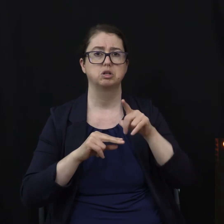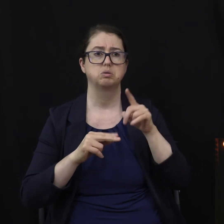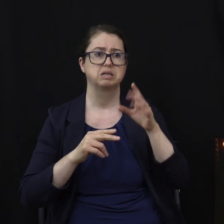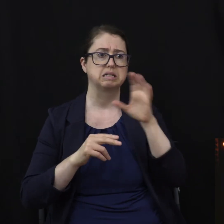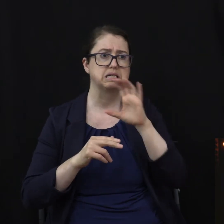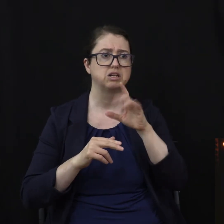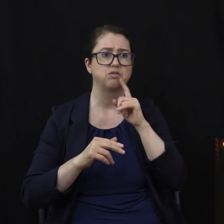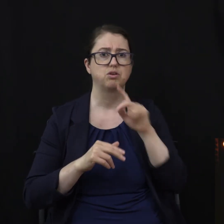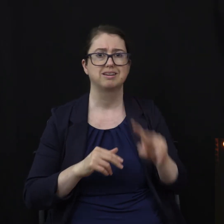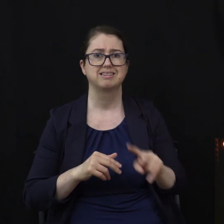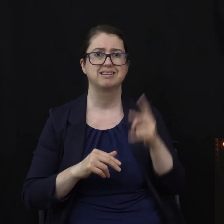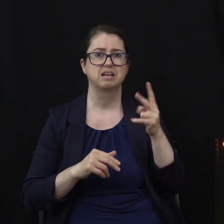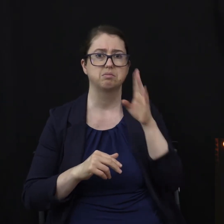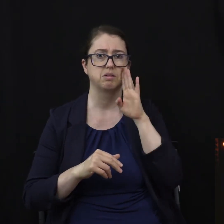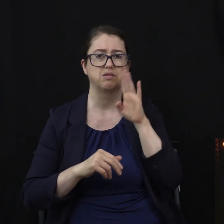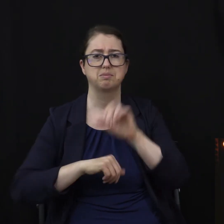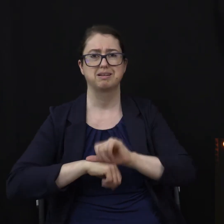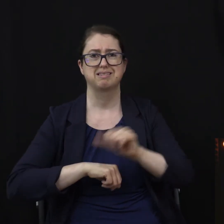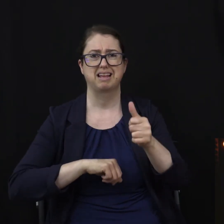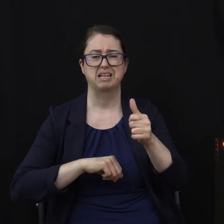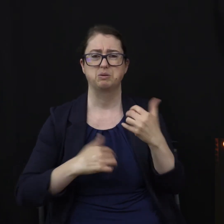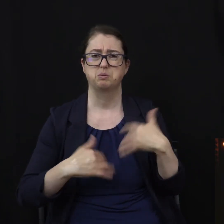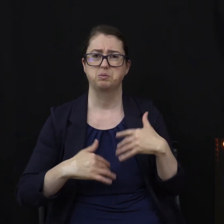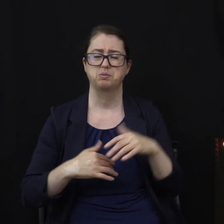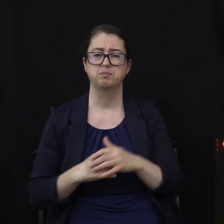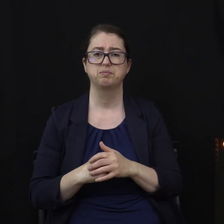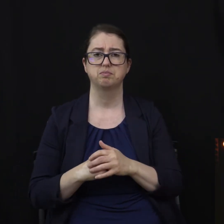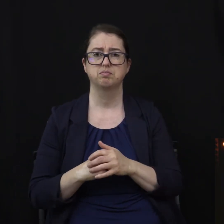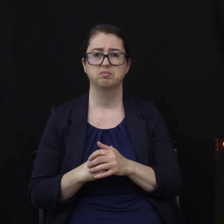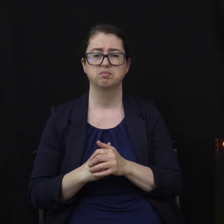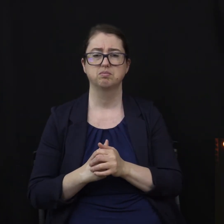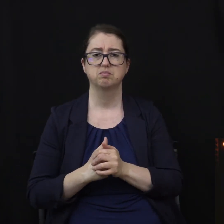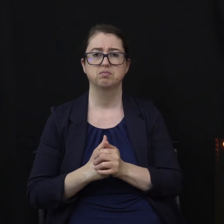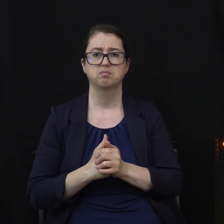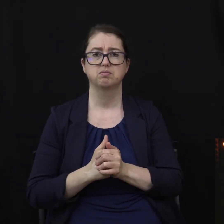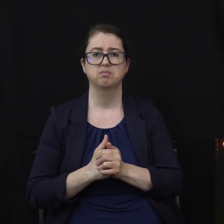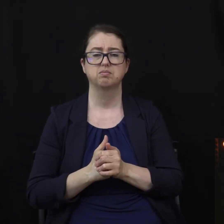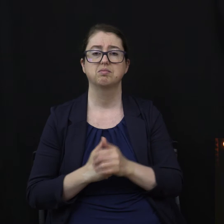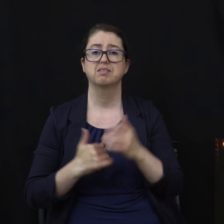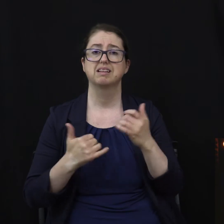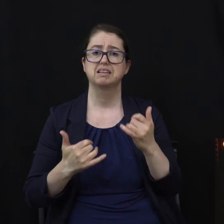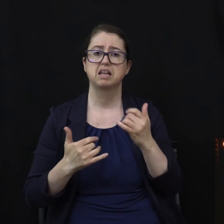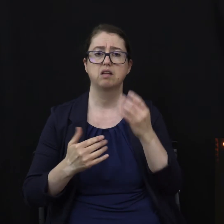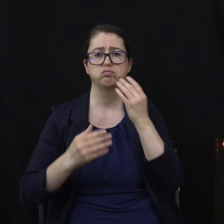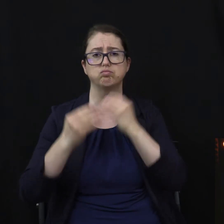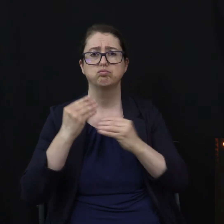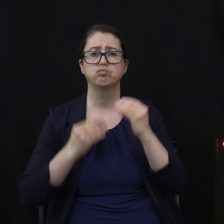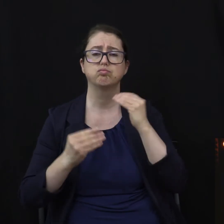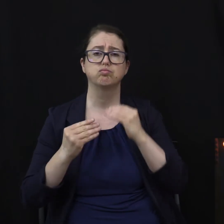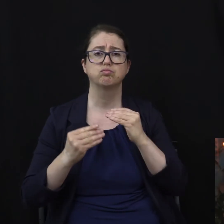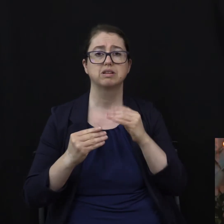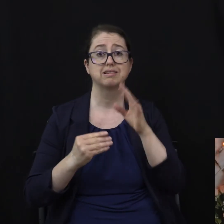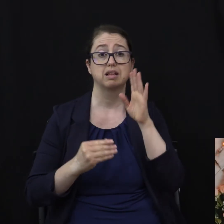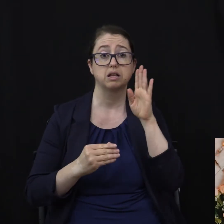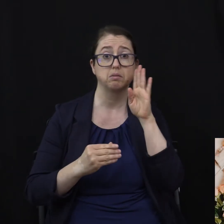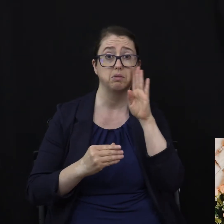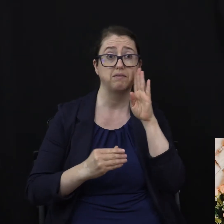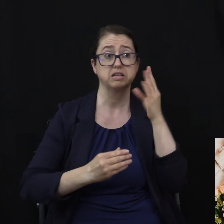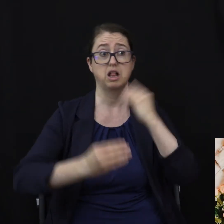by 10 a.m. When it comes to our meals, there's an old saying, breakfast like a king, lunch like a